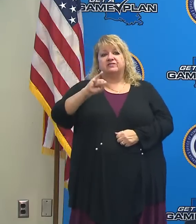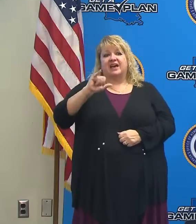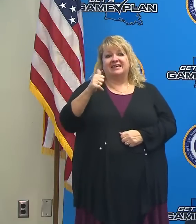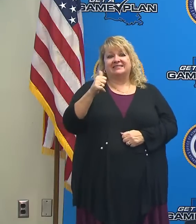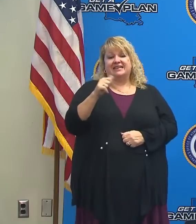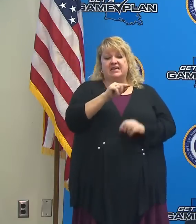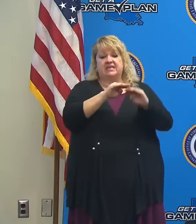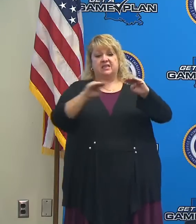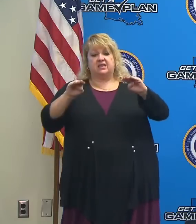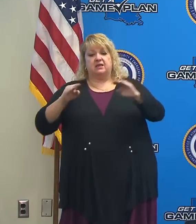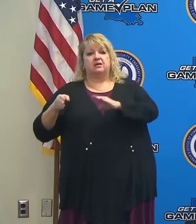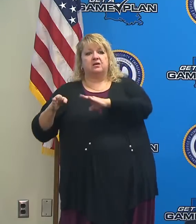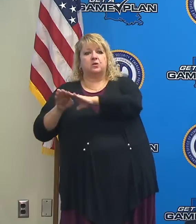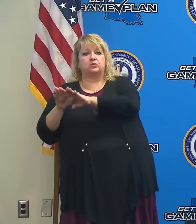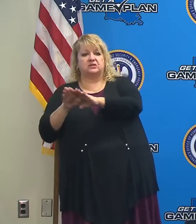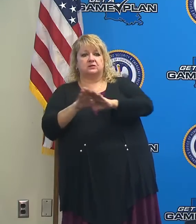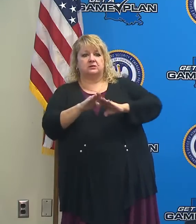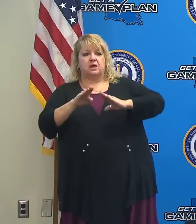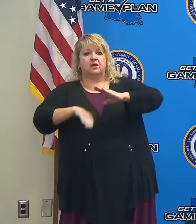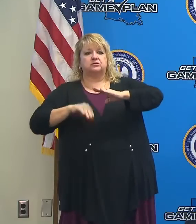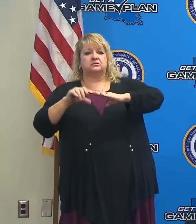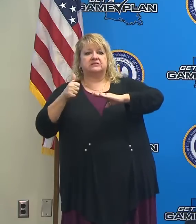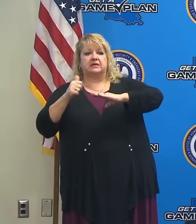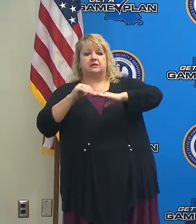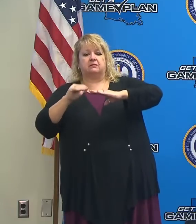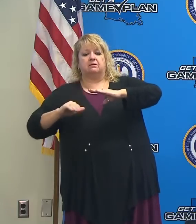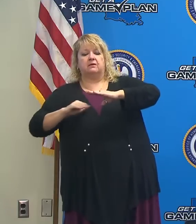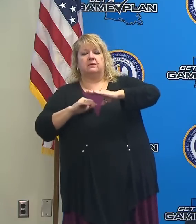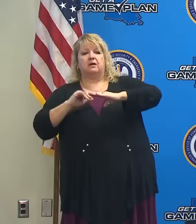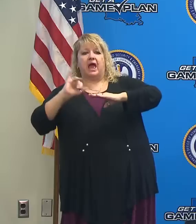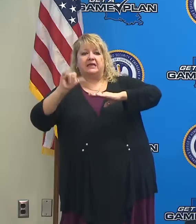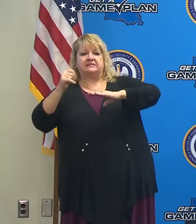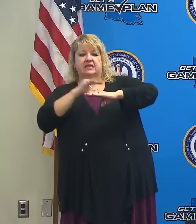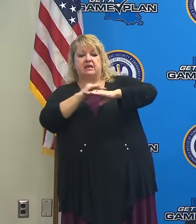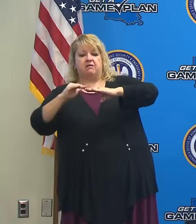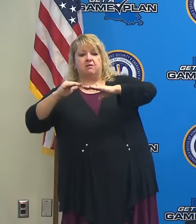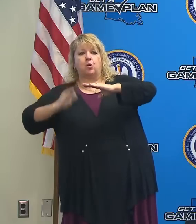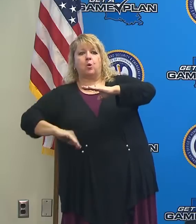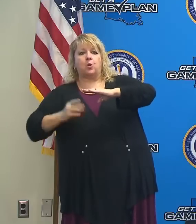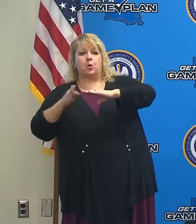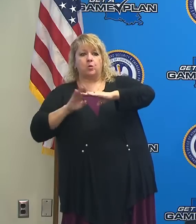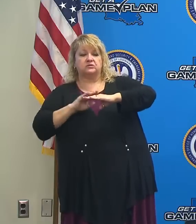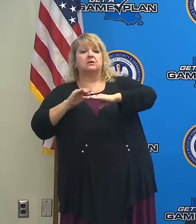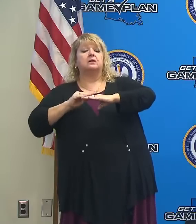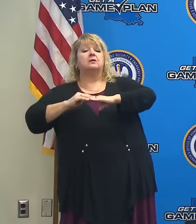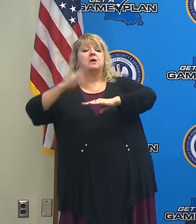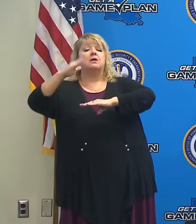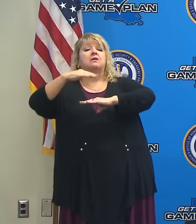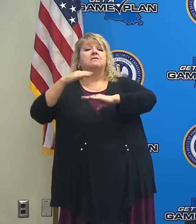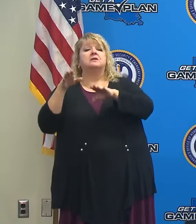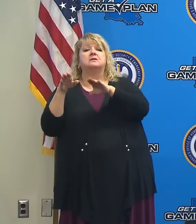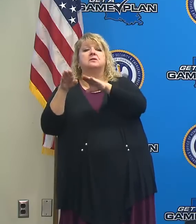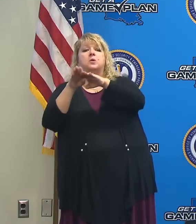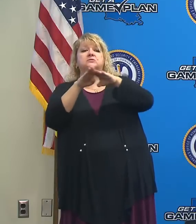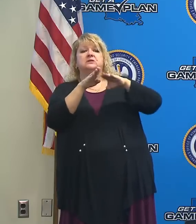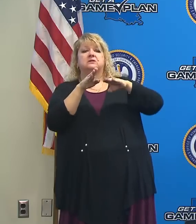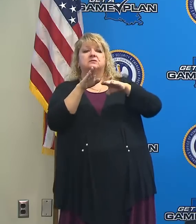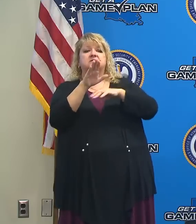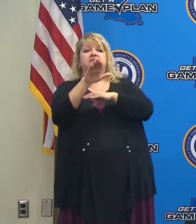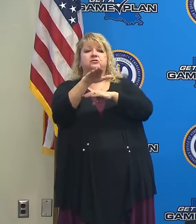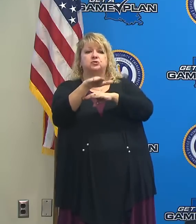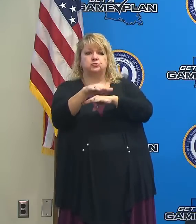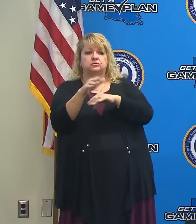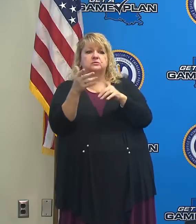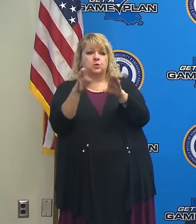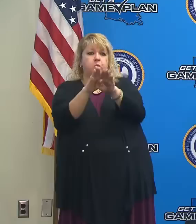have already closed and the remainder will close at around 5 p.m. today. So please keep up with those sites throughout